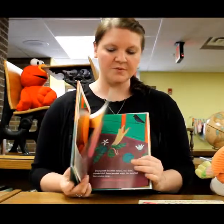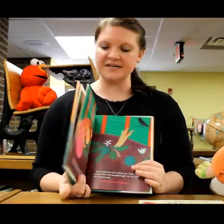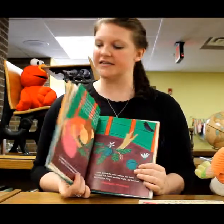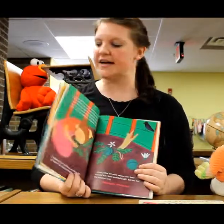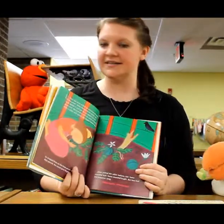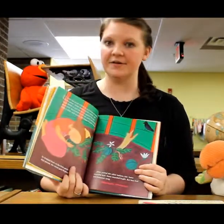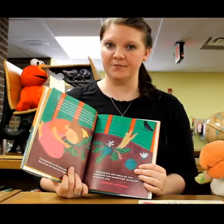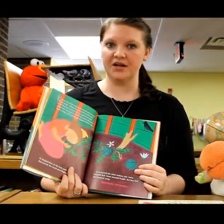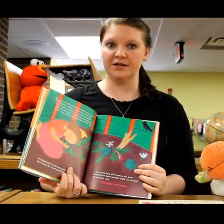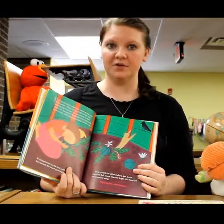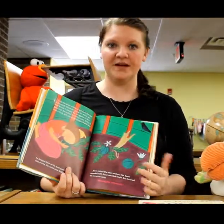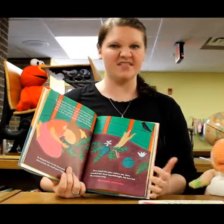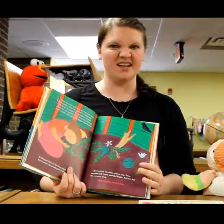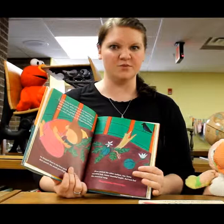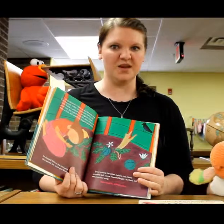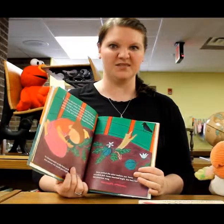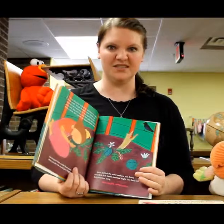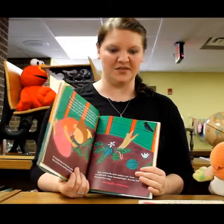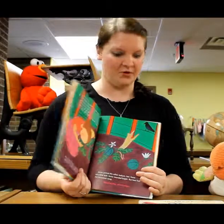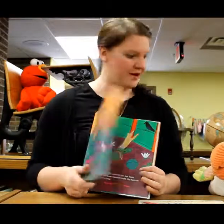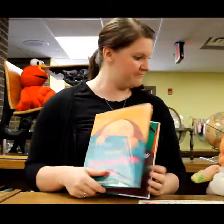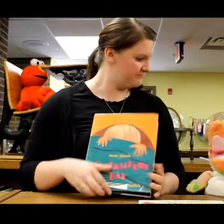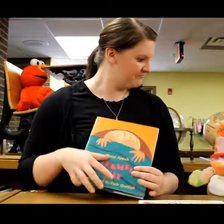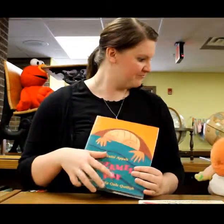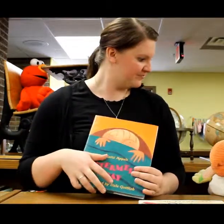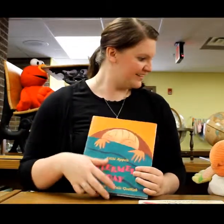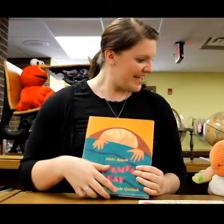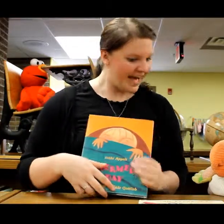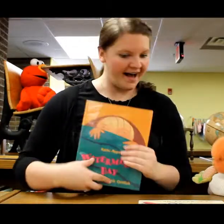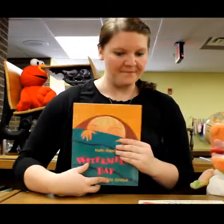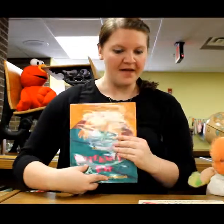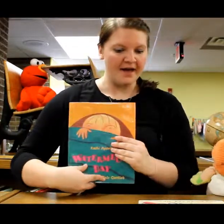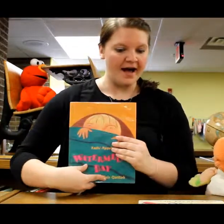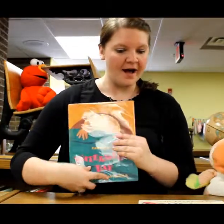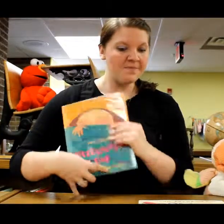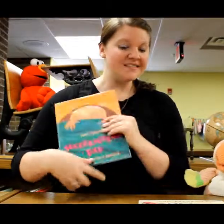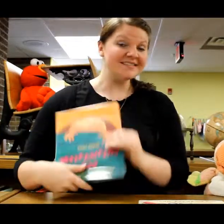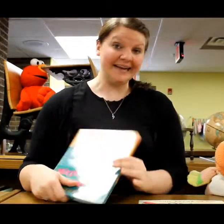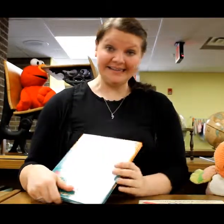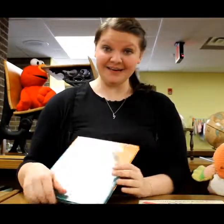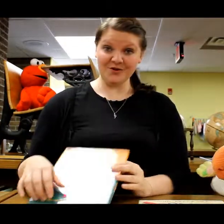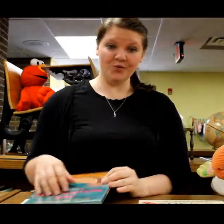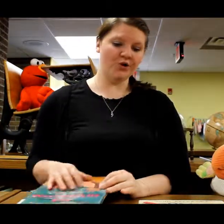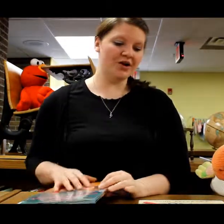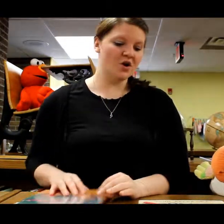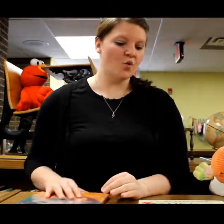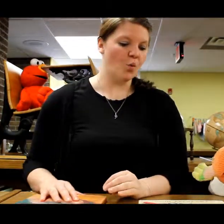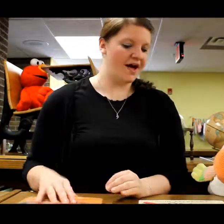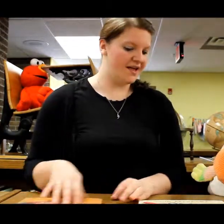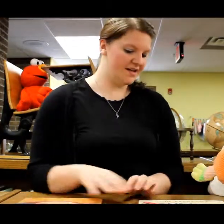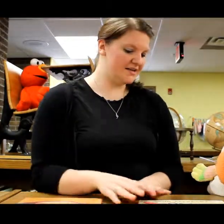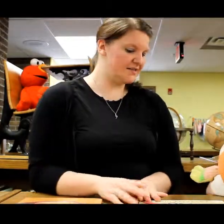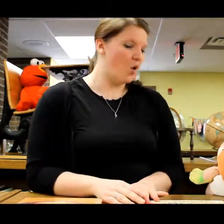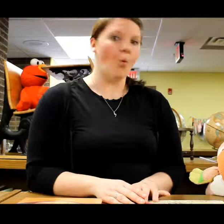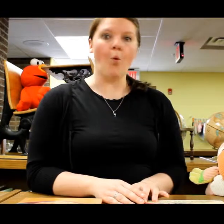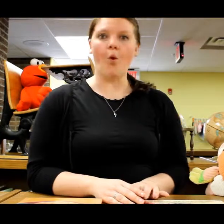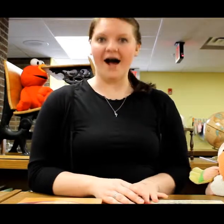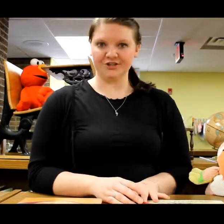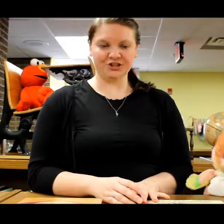So we did cut down the book a little bit and the kids were able to sit through it. Nice. Yeah. Good. The second W word was watch.